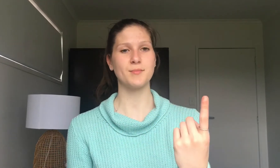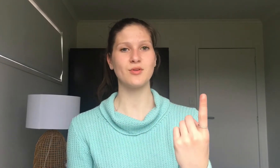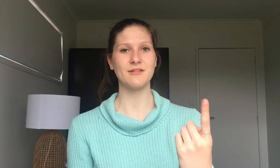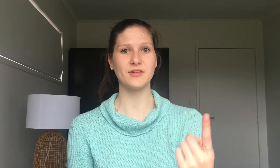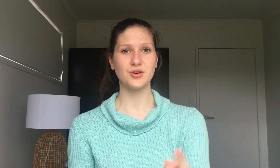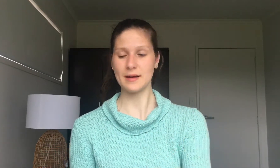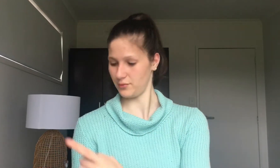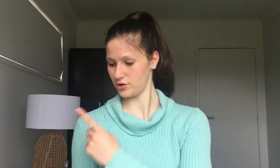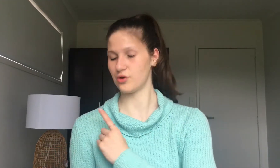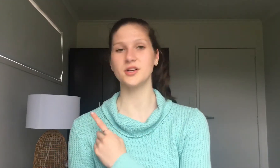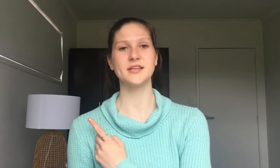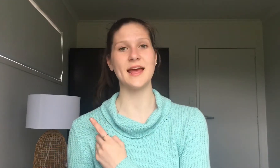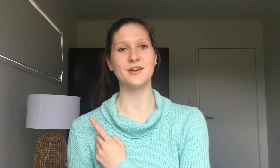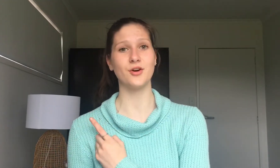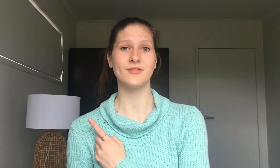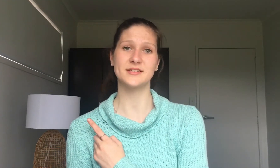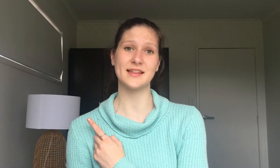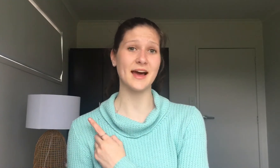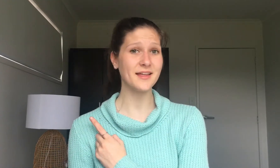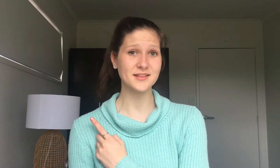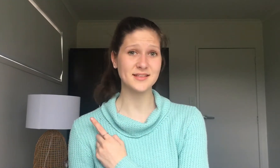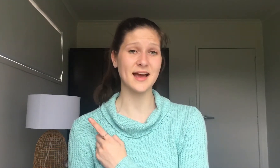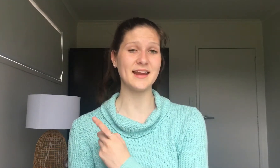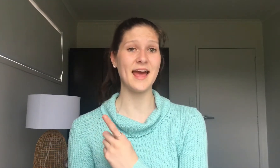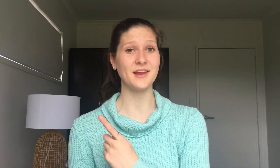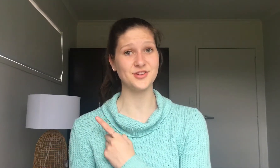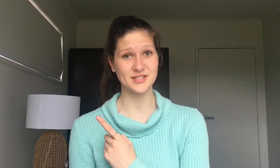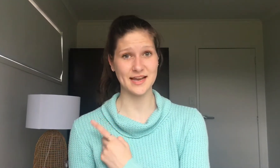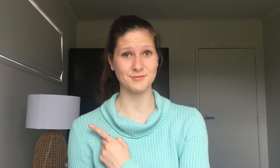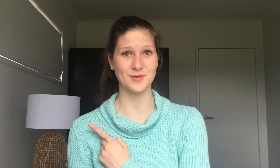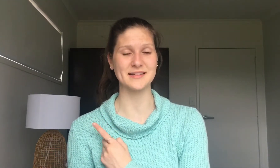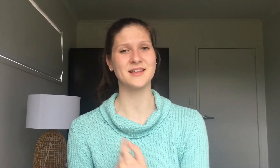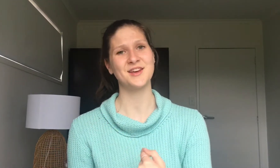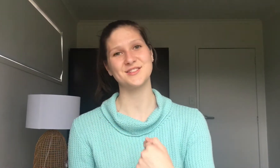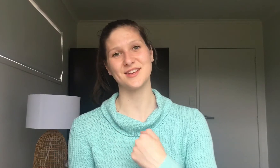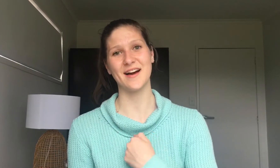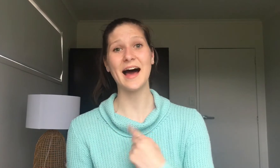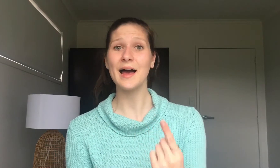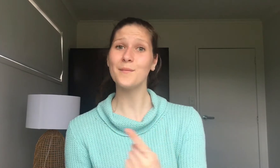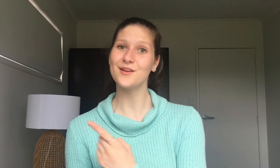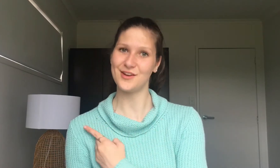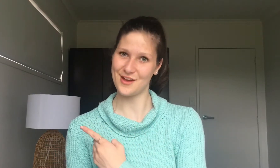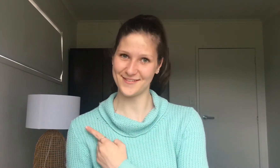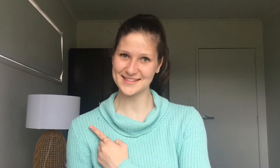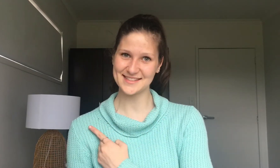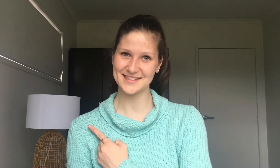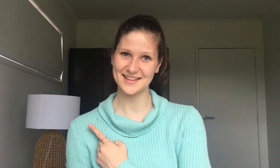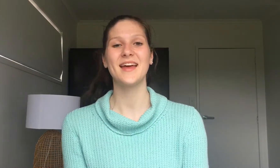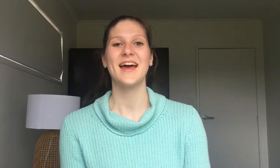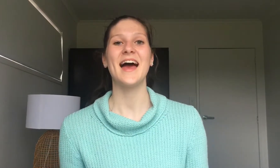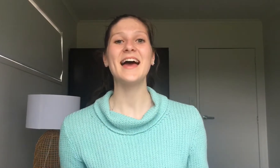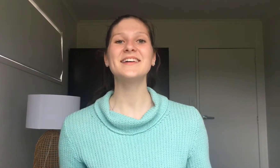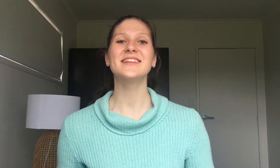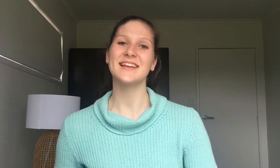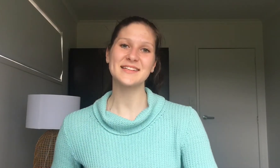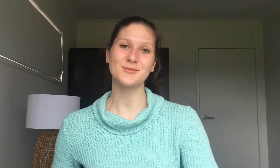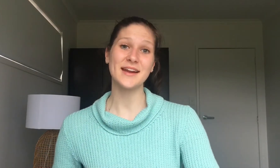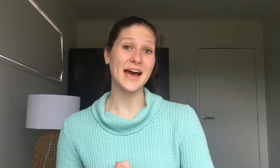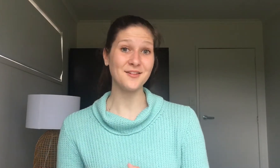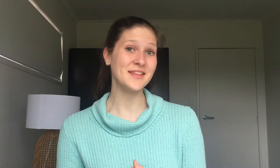pointer finger up you cross your hand over to the other side and you just tap twice to go I'm nervous. And the last one out of the